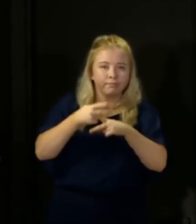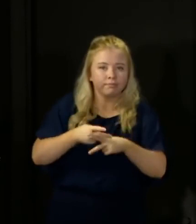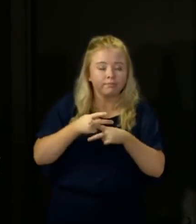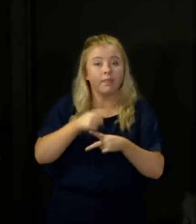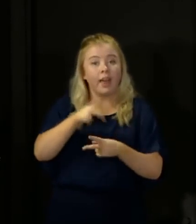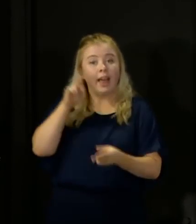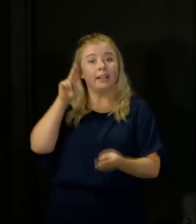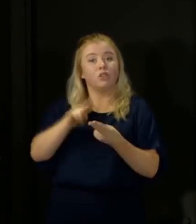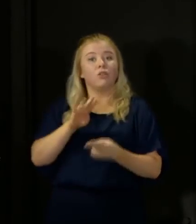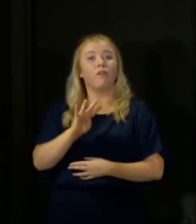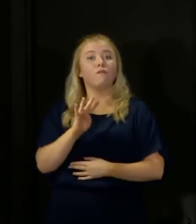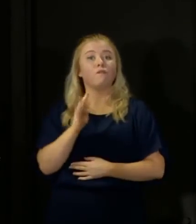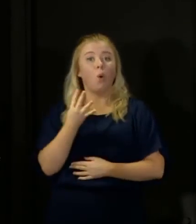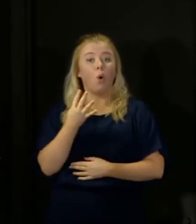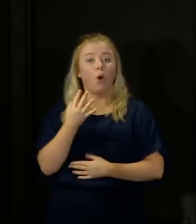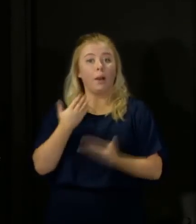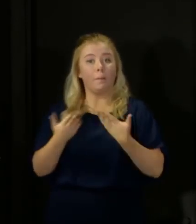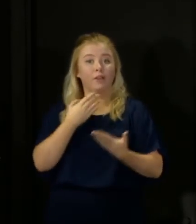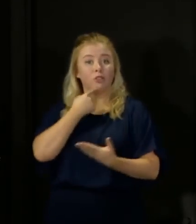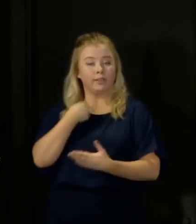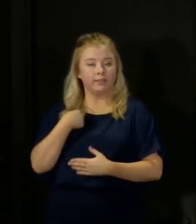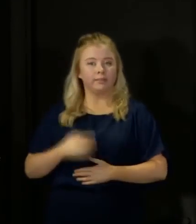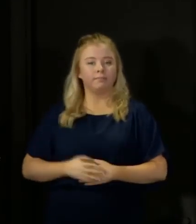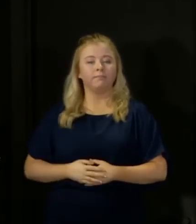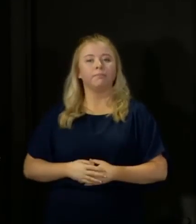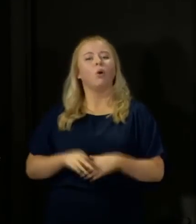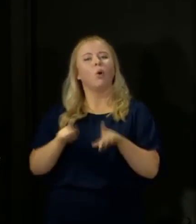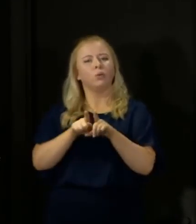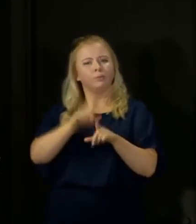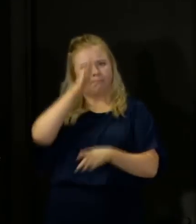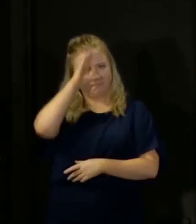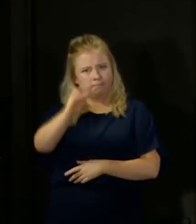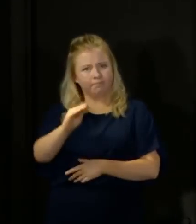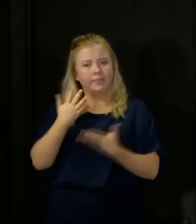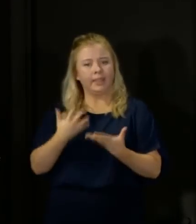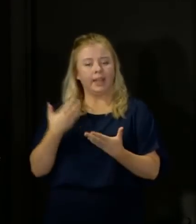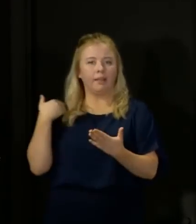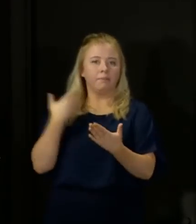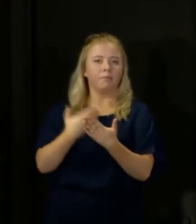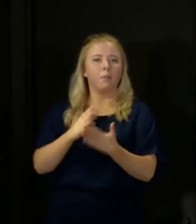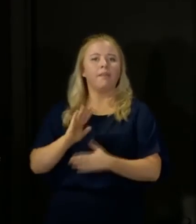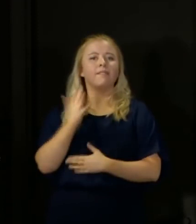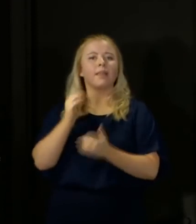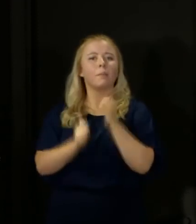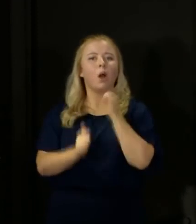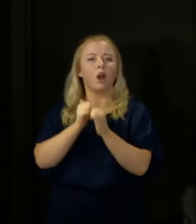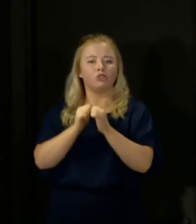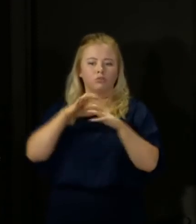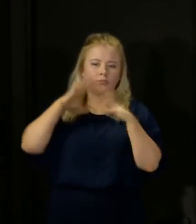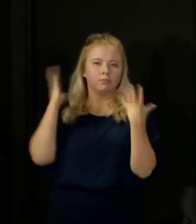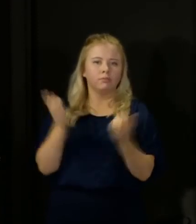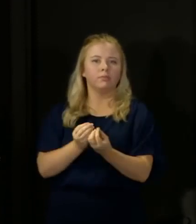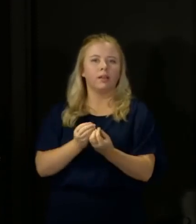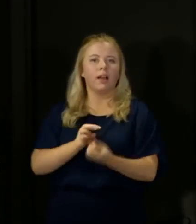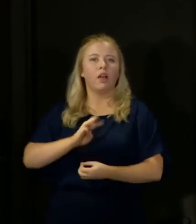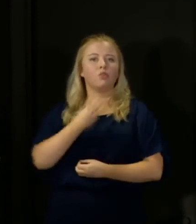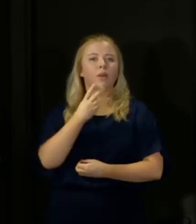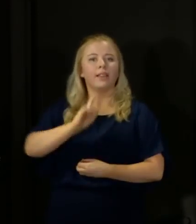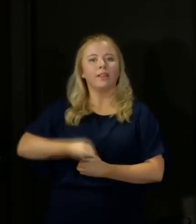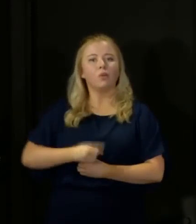decrease of four since yesterday. And I'm able to confirm today that since the 5th of March, a total of 3